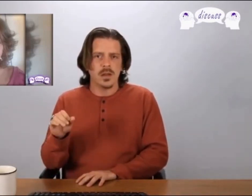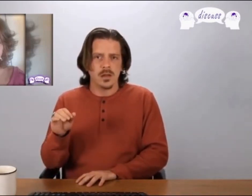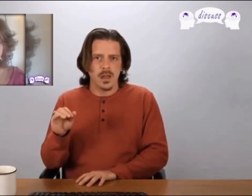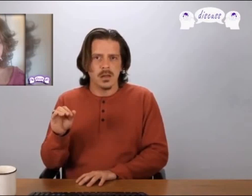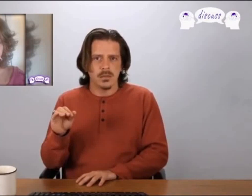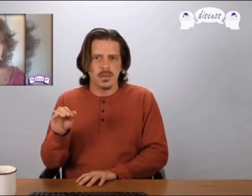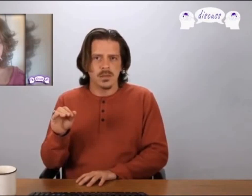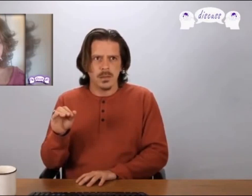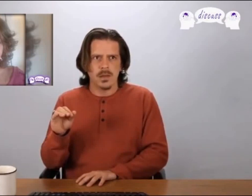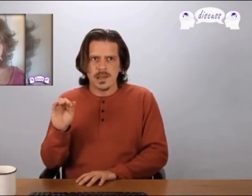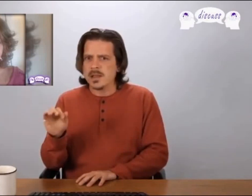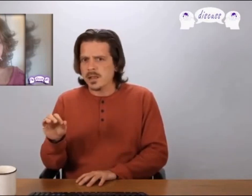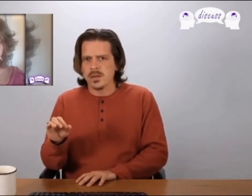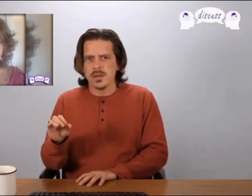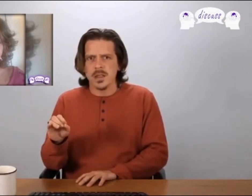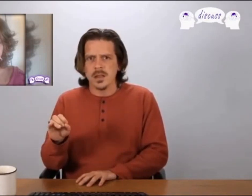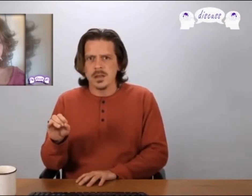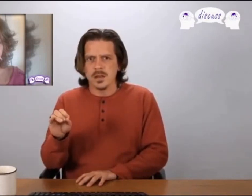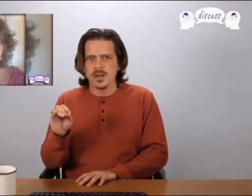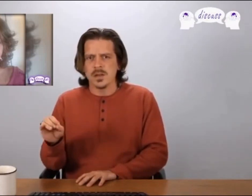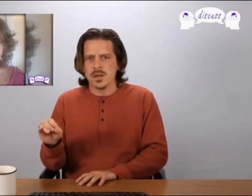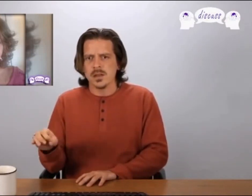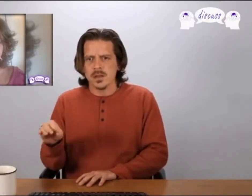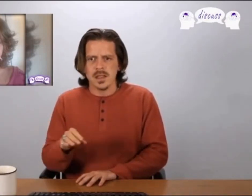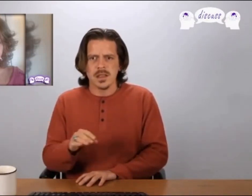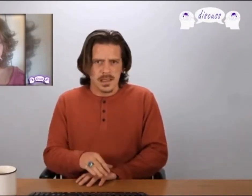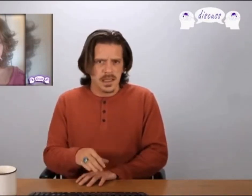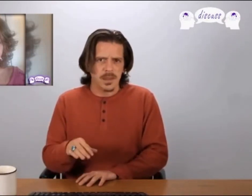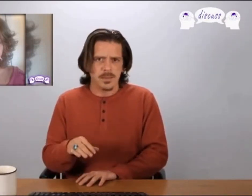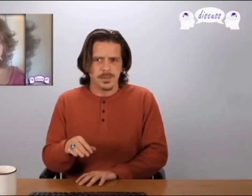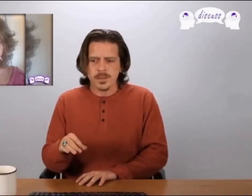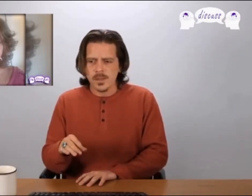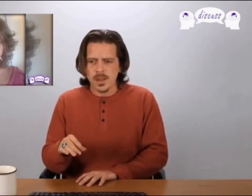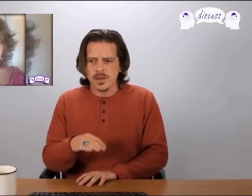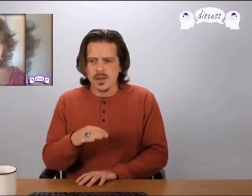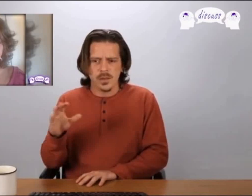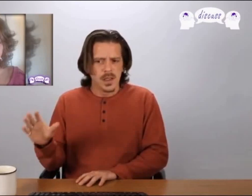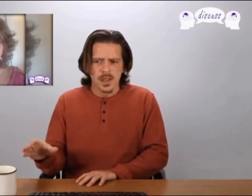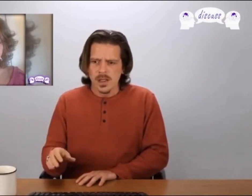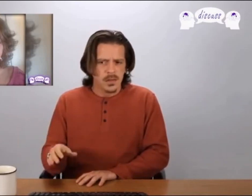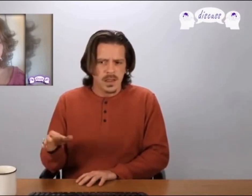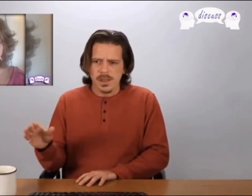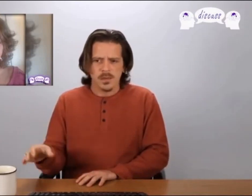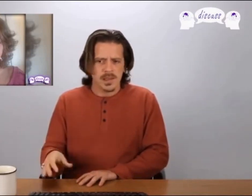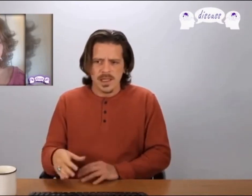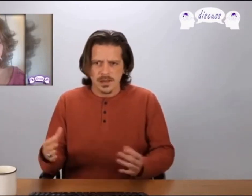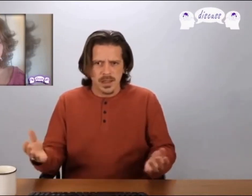I believe it's second-degree conspiracy to commit kidnapping so a lot of people have been saying like